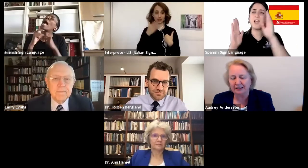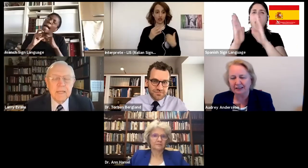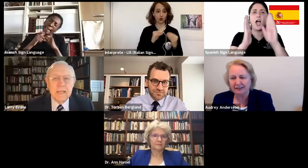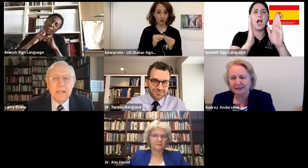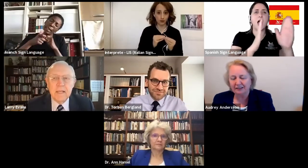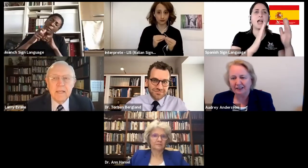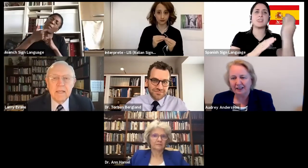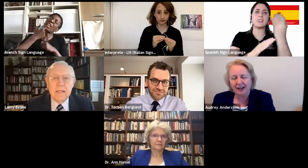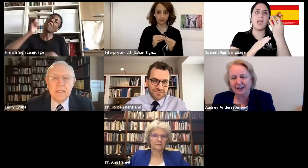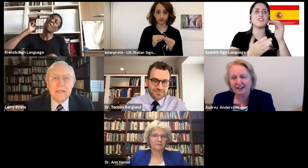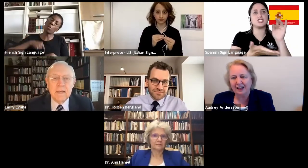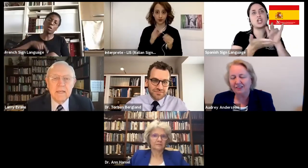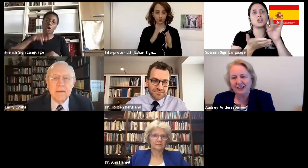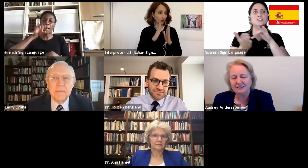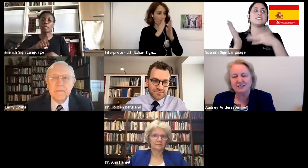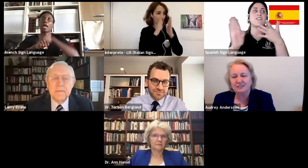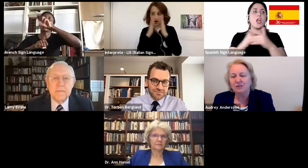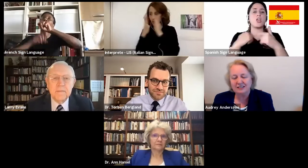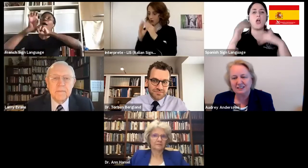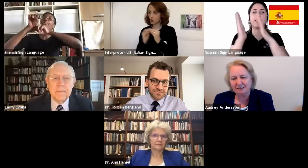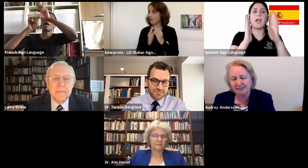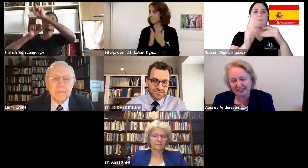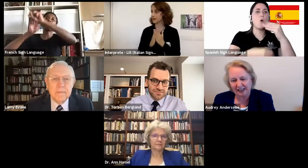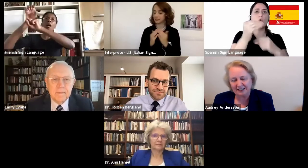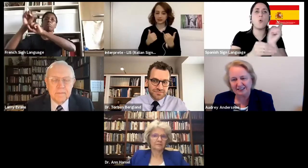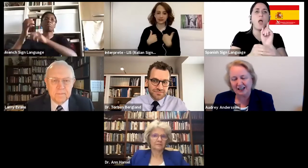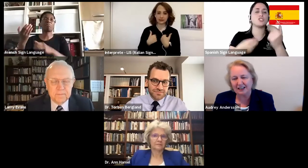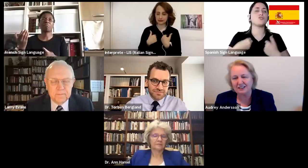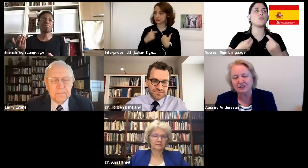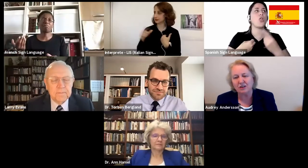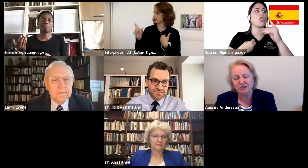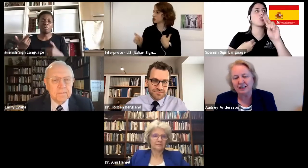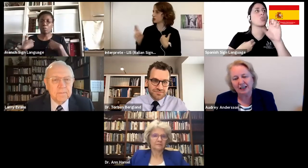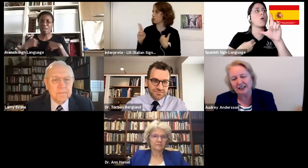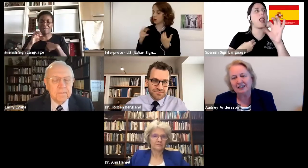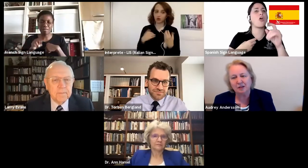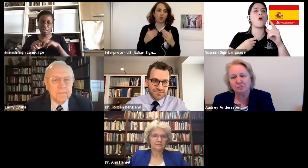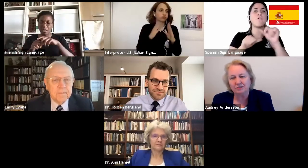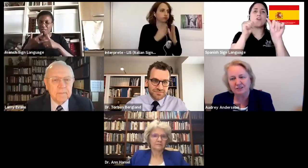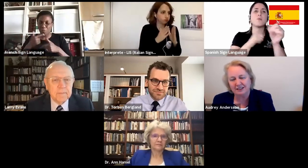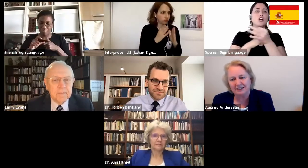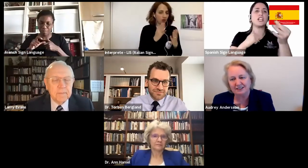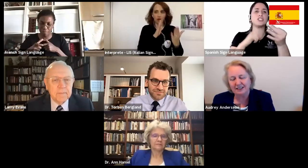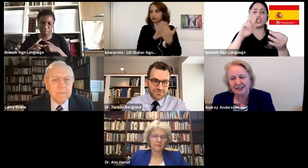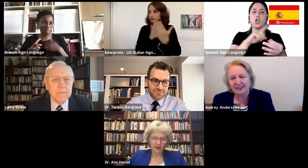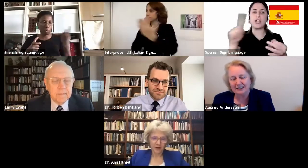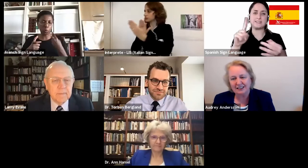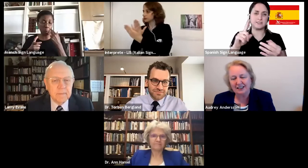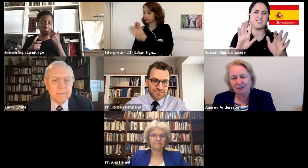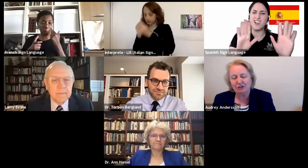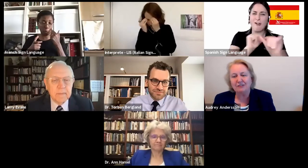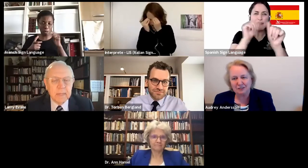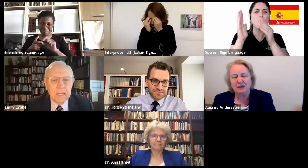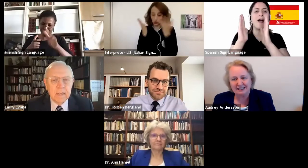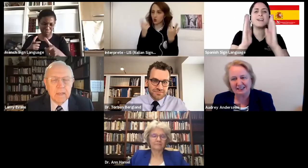properly. And, and that's not necessarily the case and it's not a linear process. It,